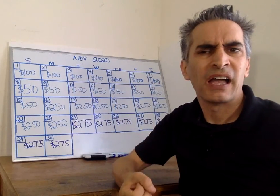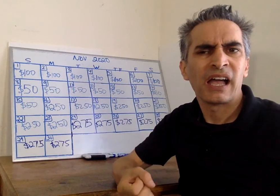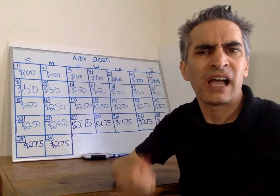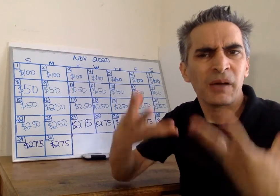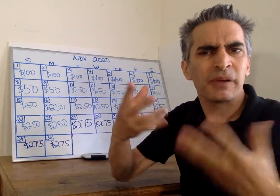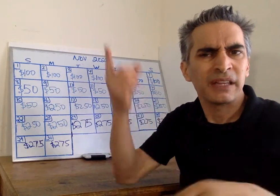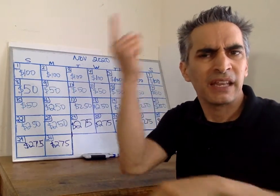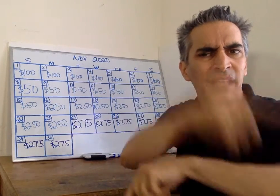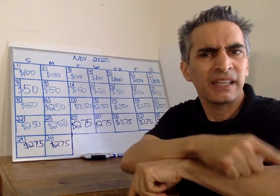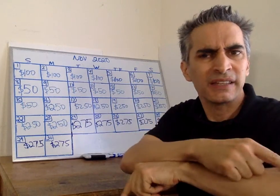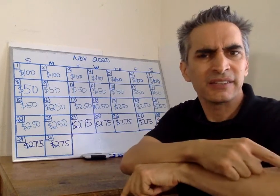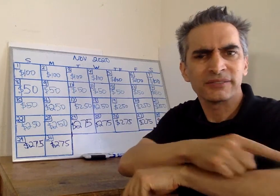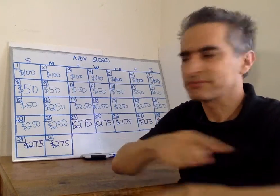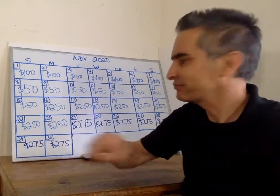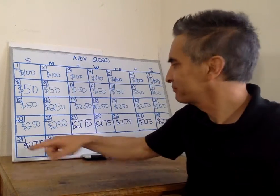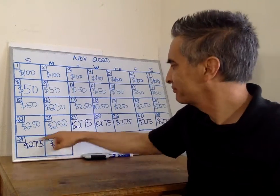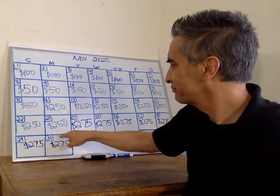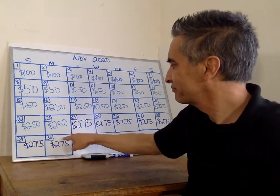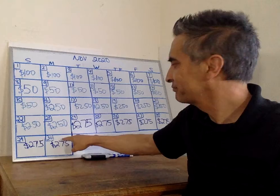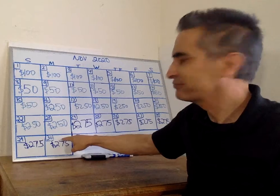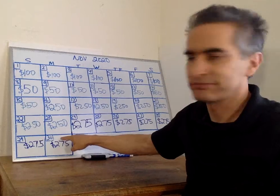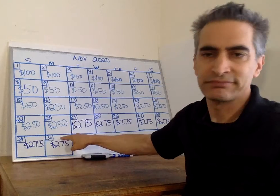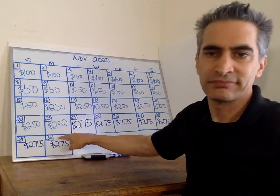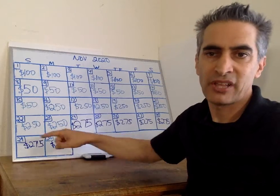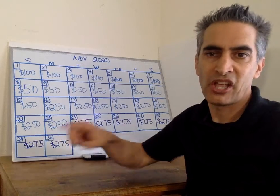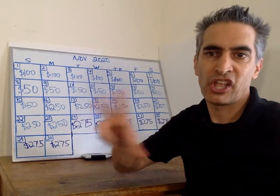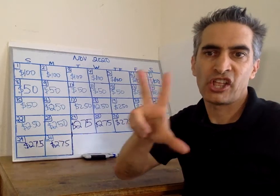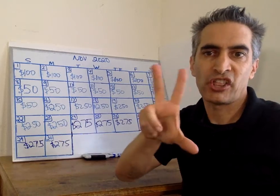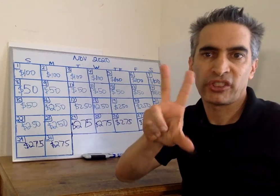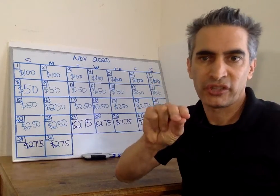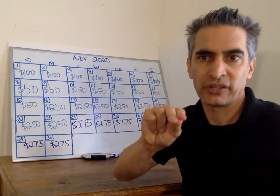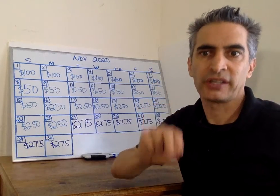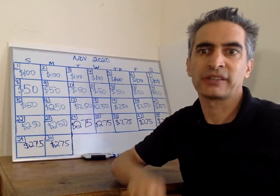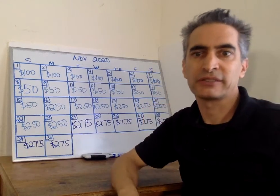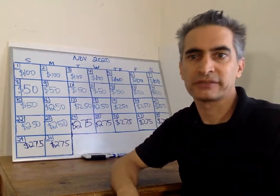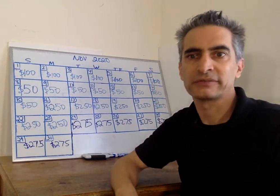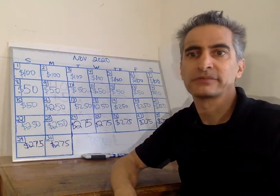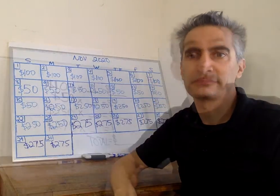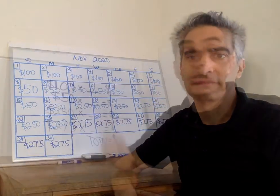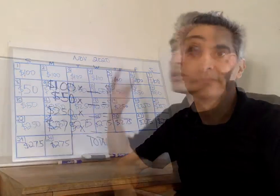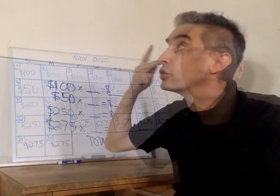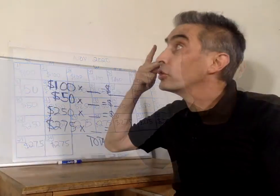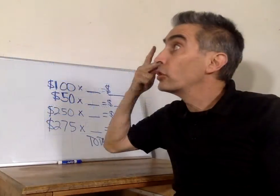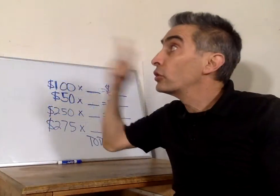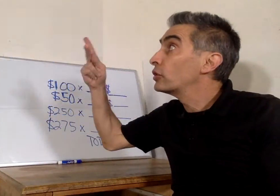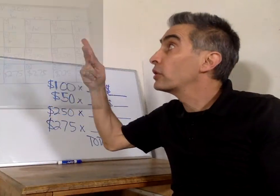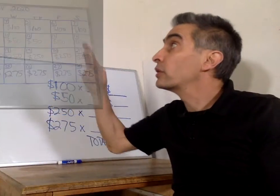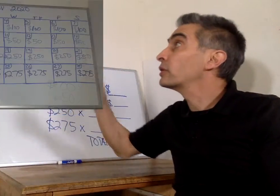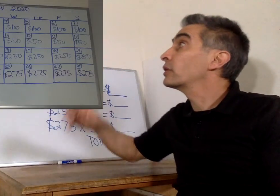24th, you've Notice.